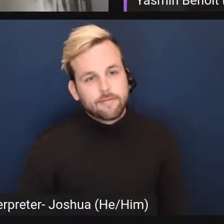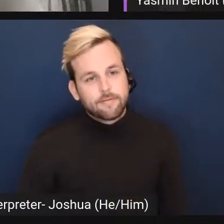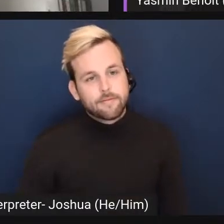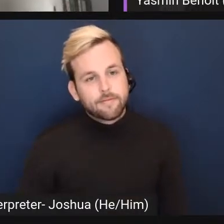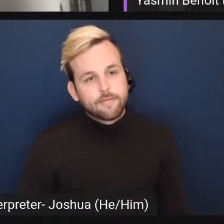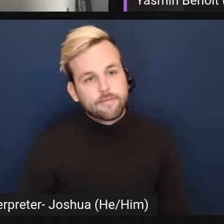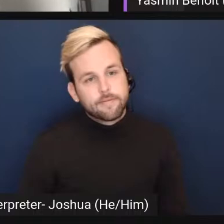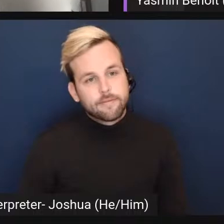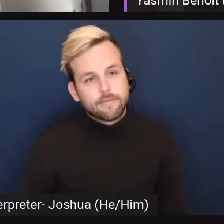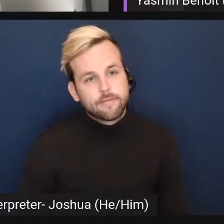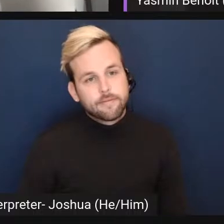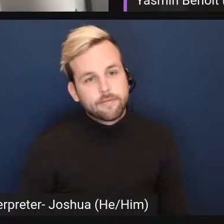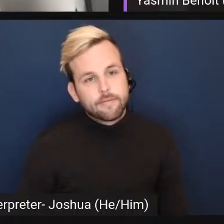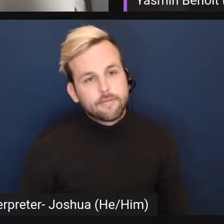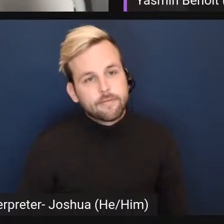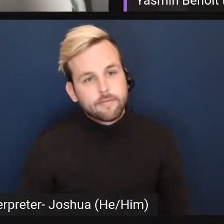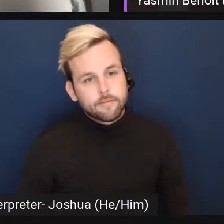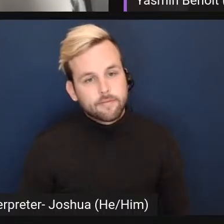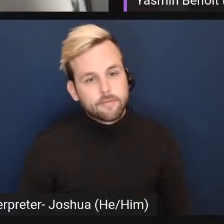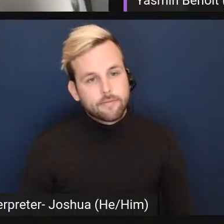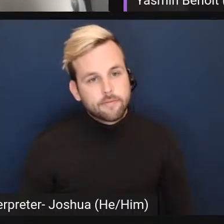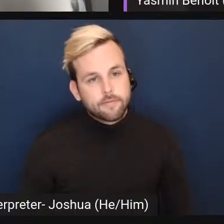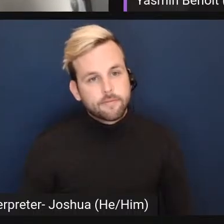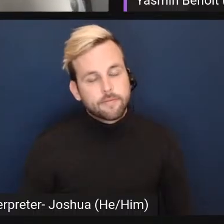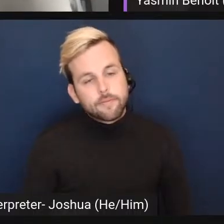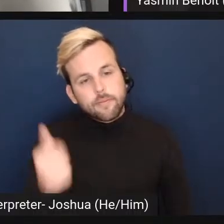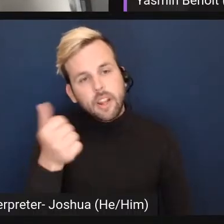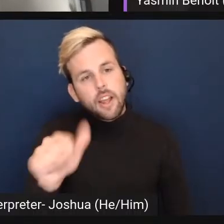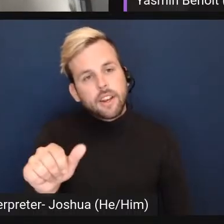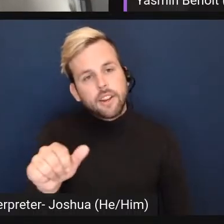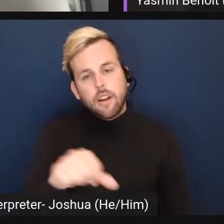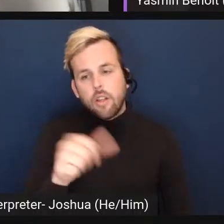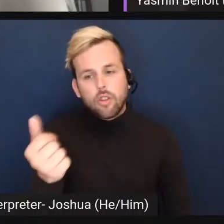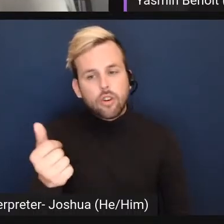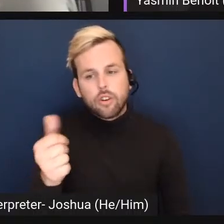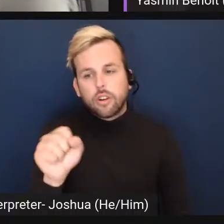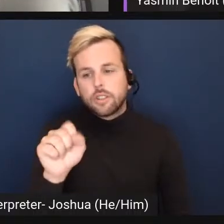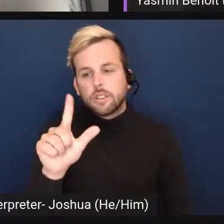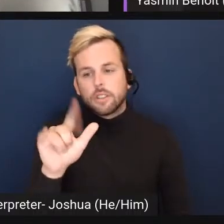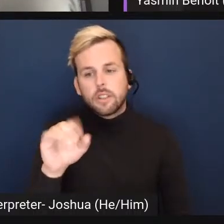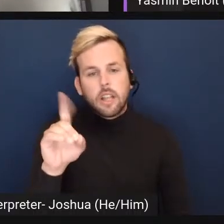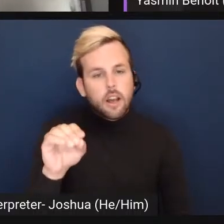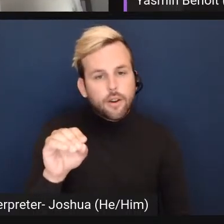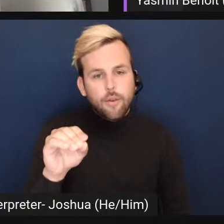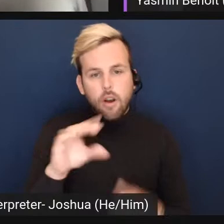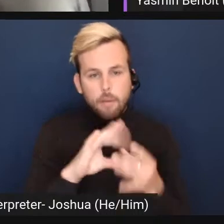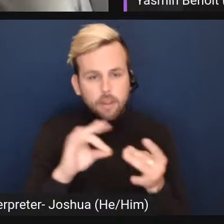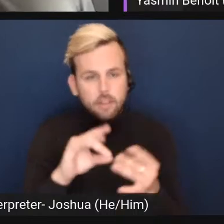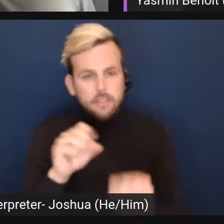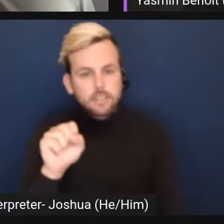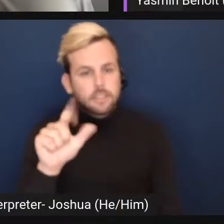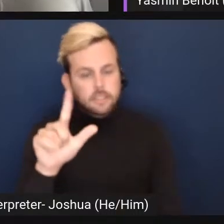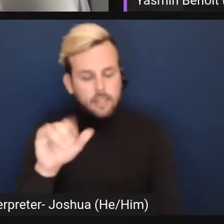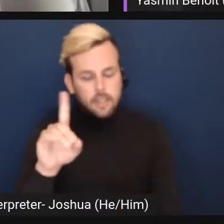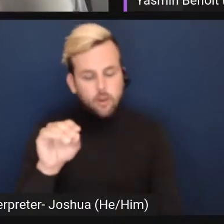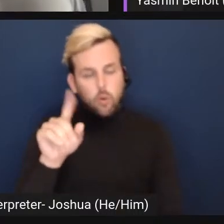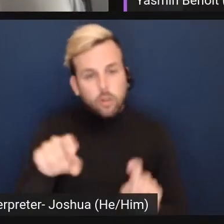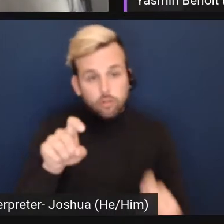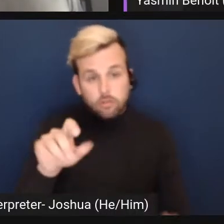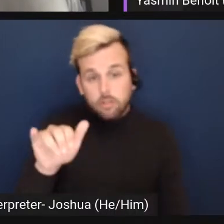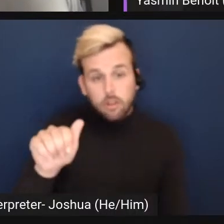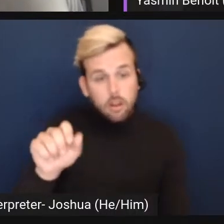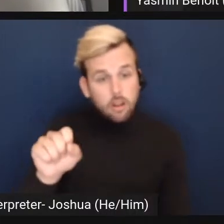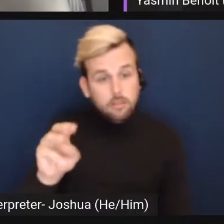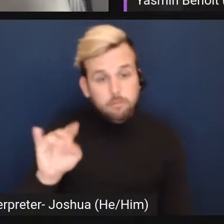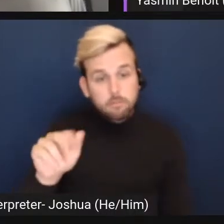Um, uh, any, any other Slido comments, uh, Slido questions, Yasmin, that